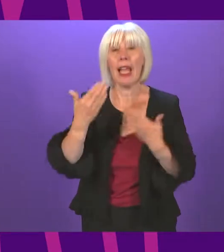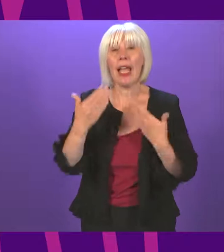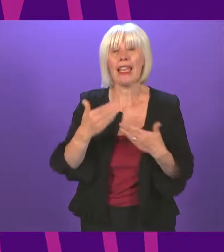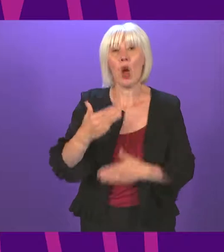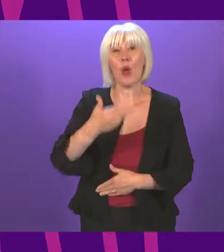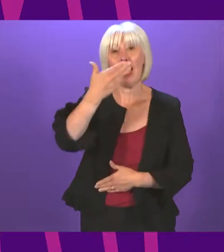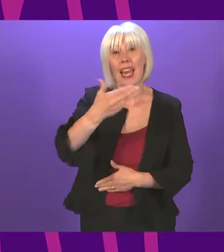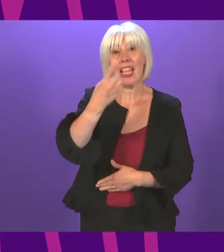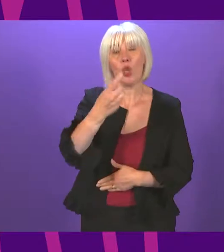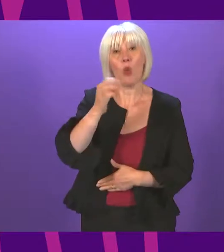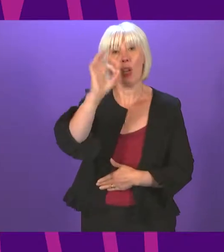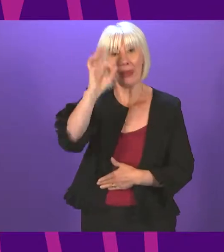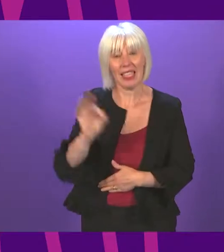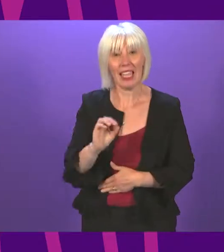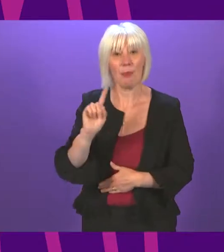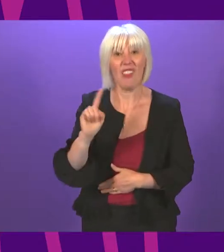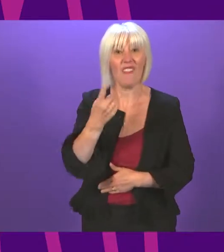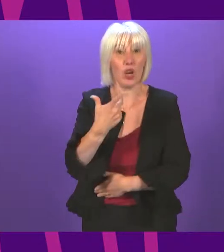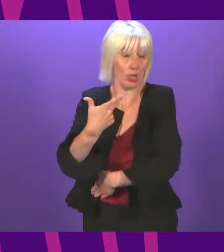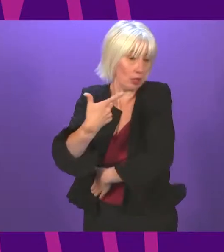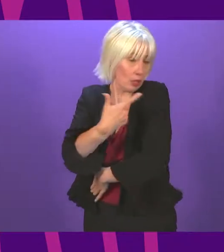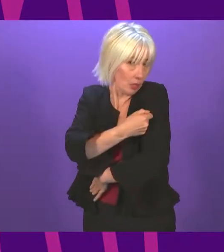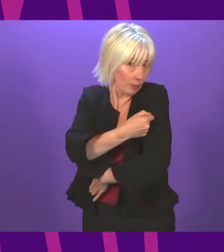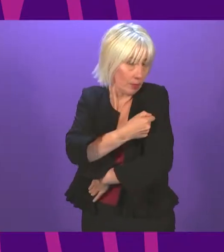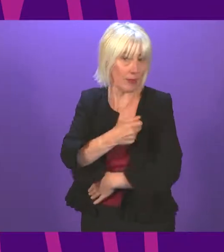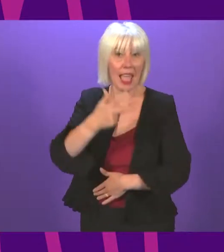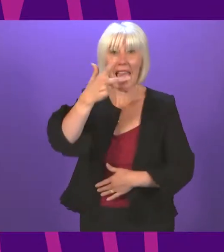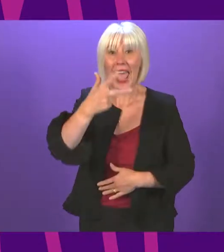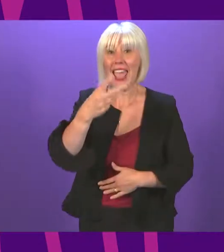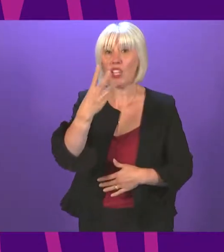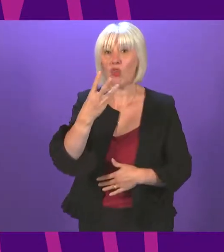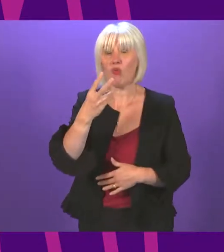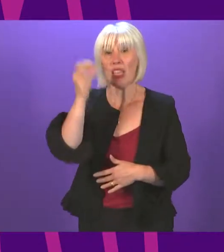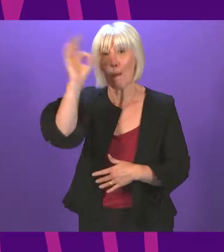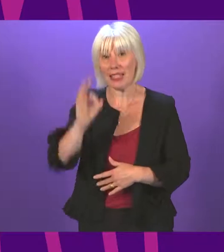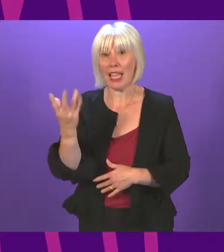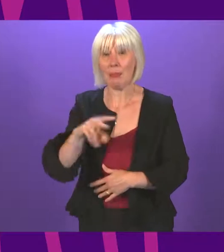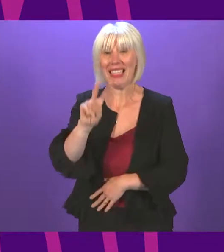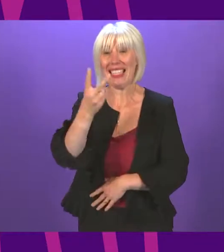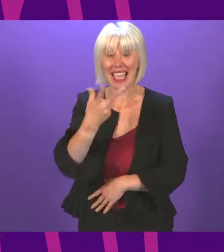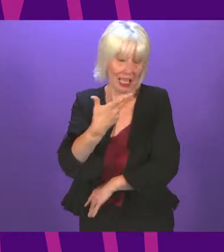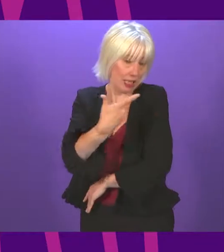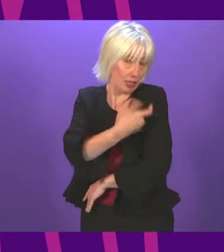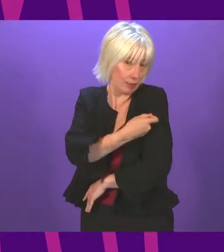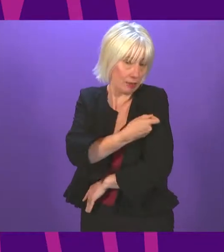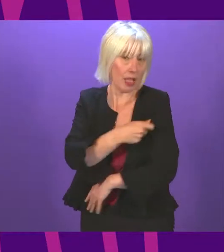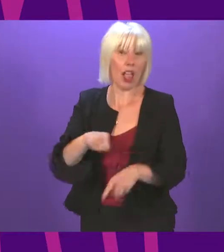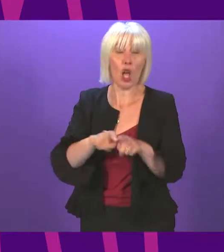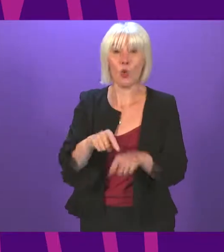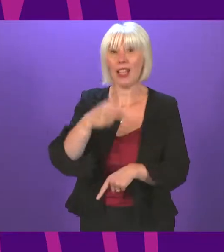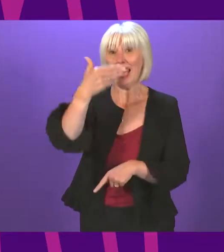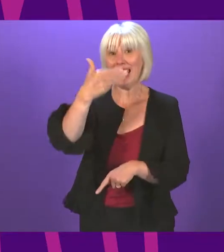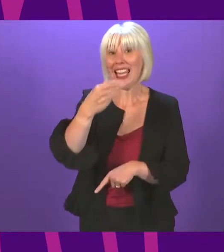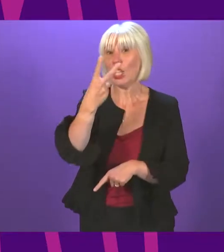of adults have received their first dose and 83% have received their second. This includes 92% of